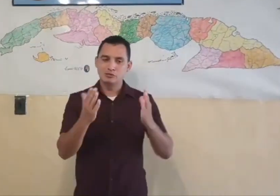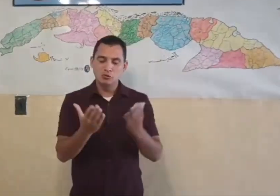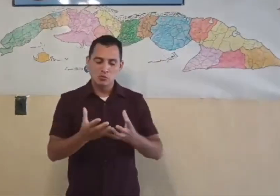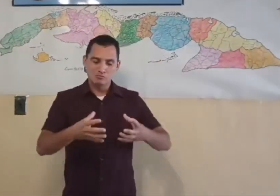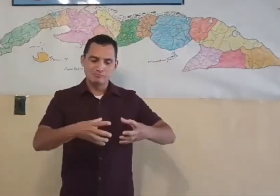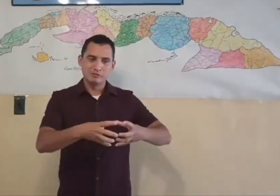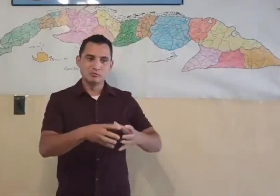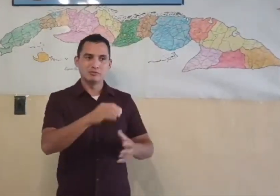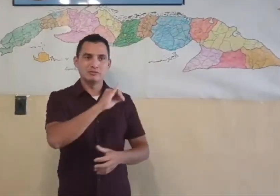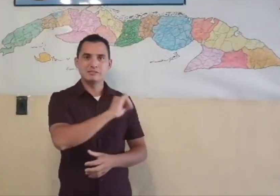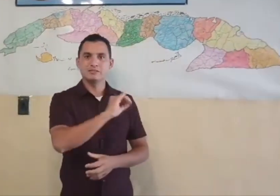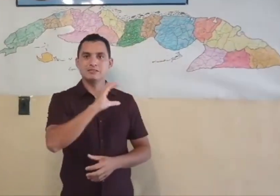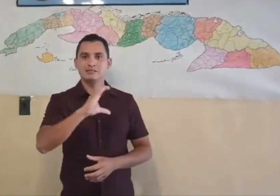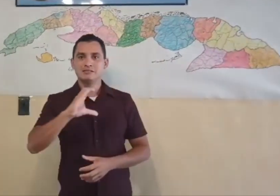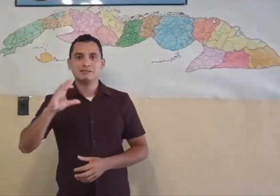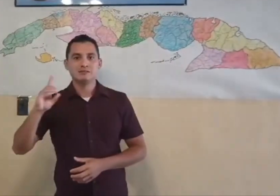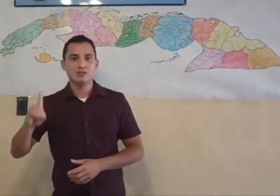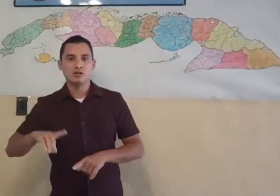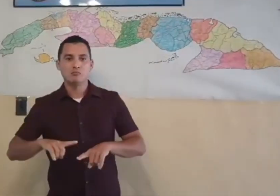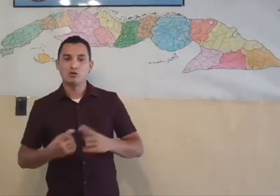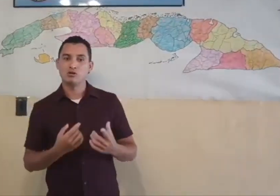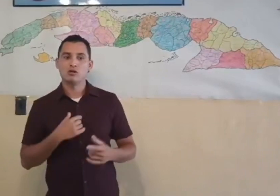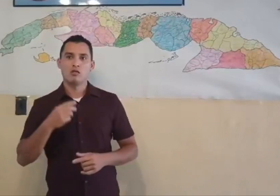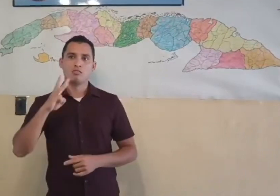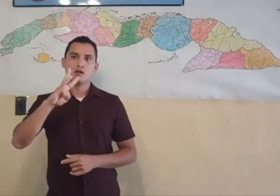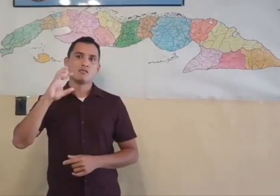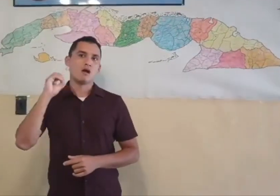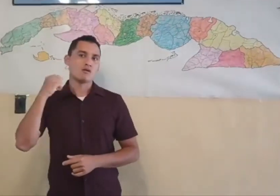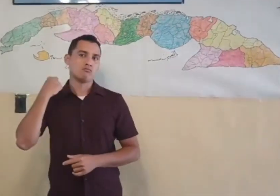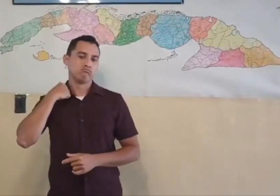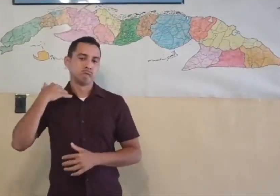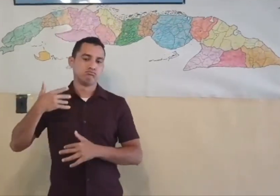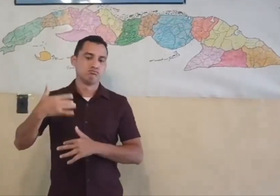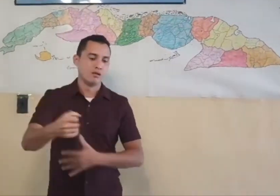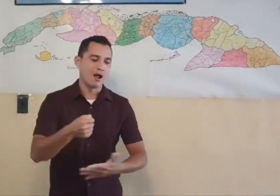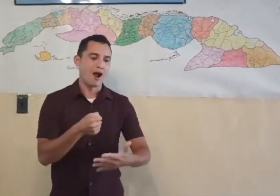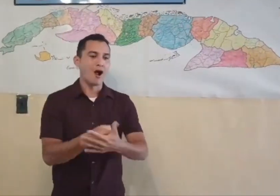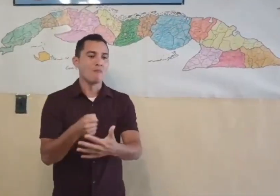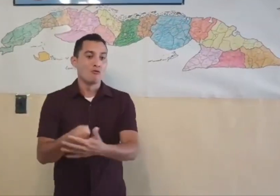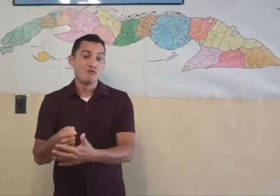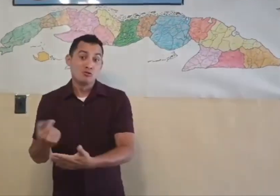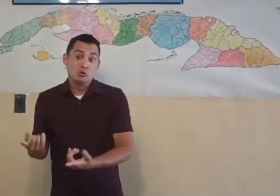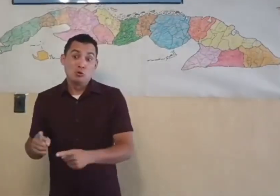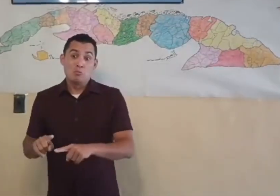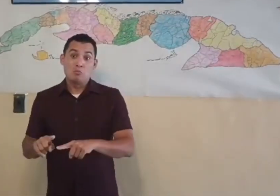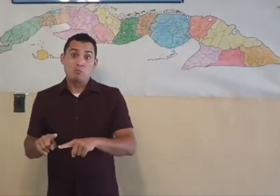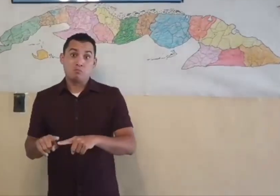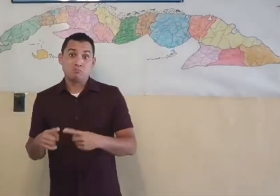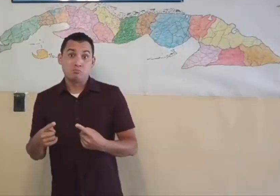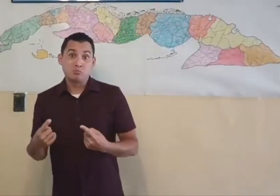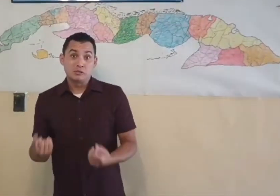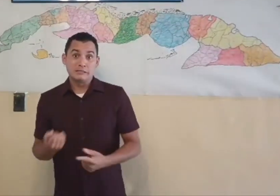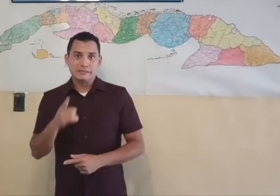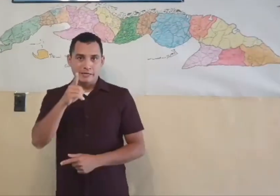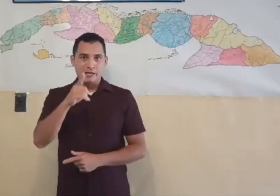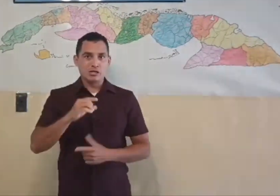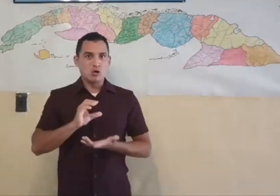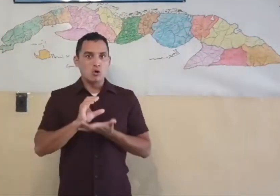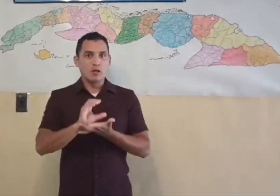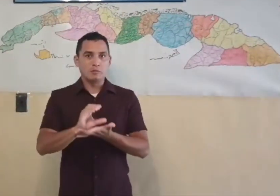ICCD team for the support they have given us for the last 30 years. Without your financial support, it would have been